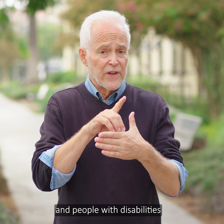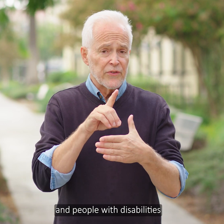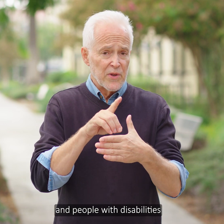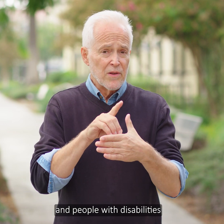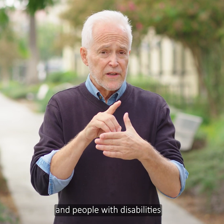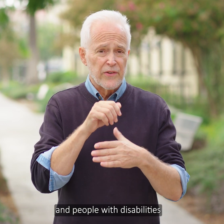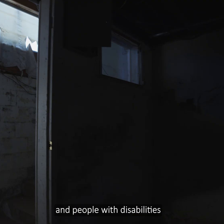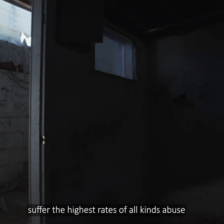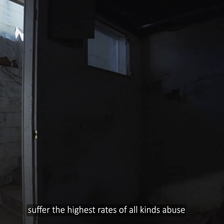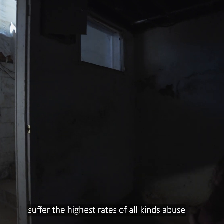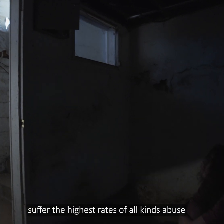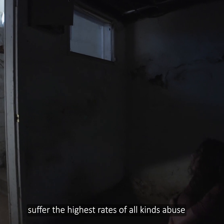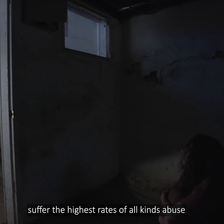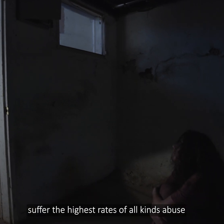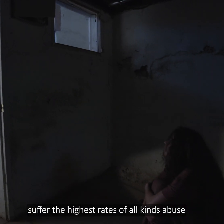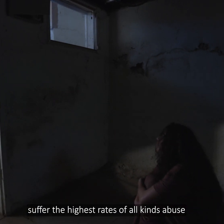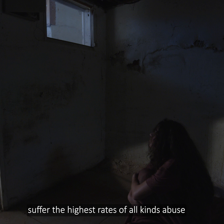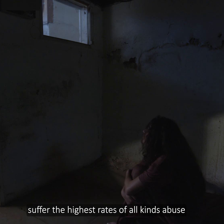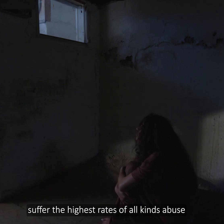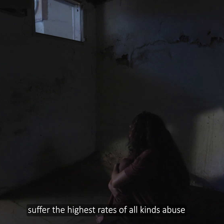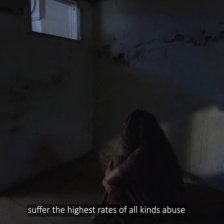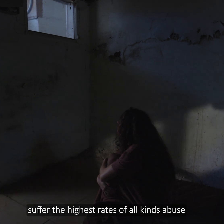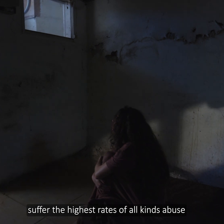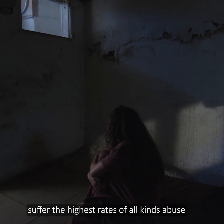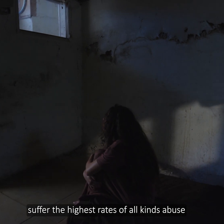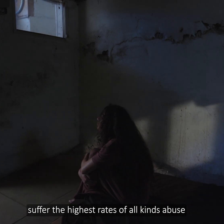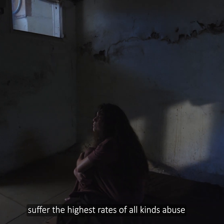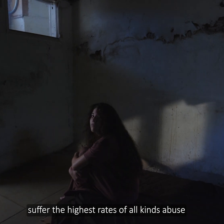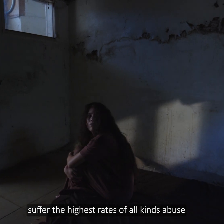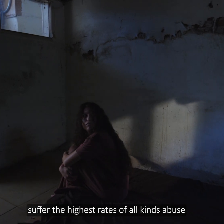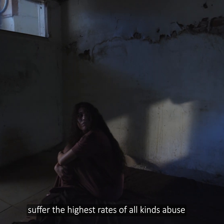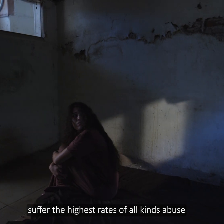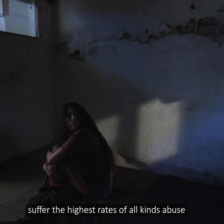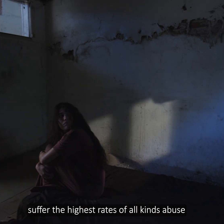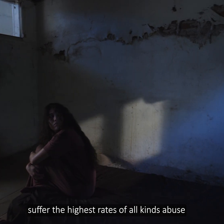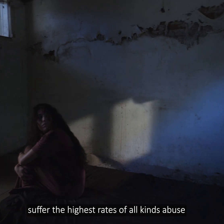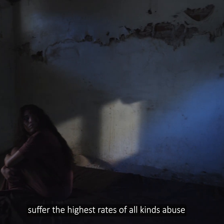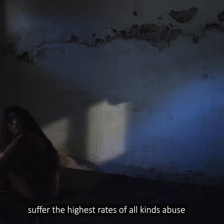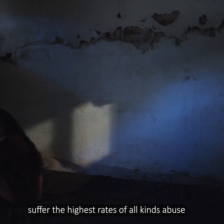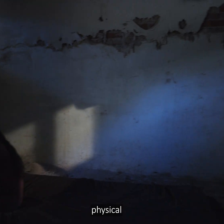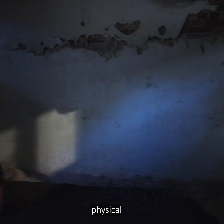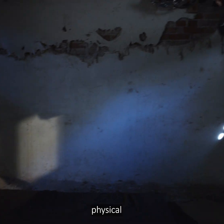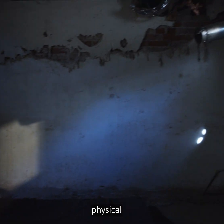disabilities suffer the highest rates of all kinds of abuse. Physical,